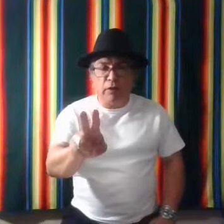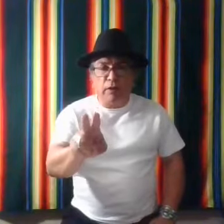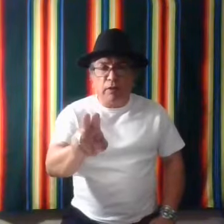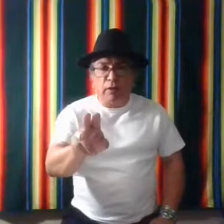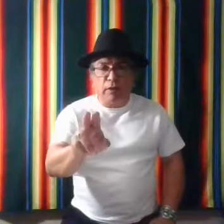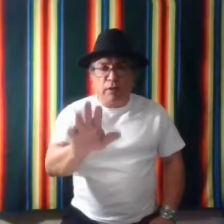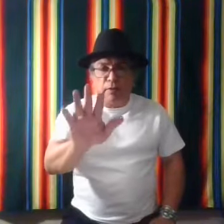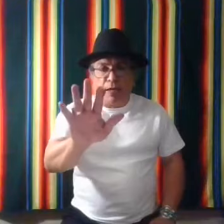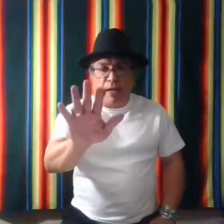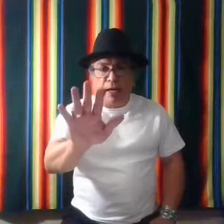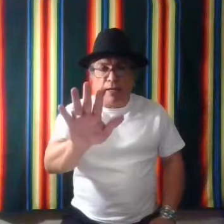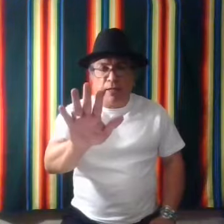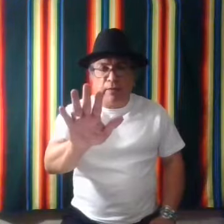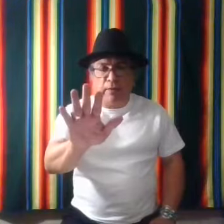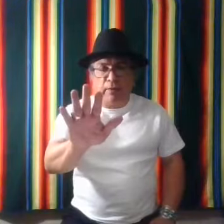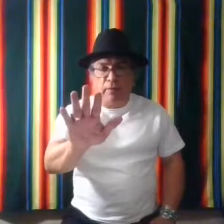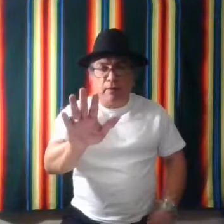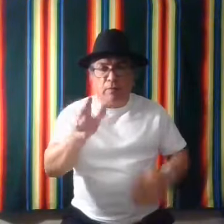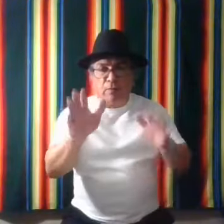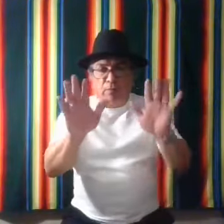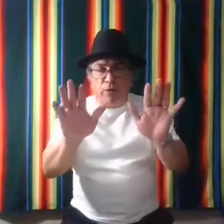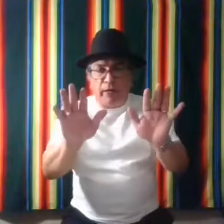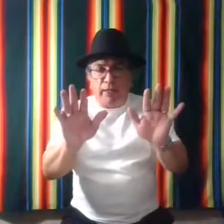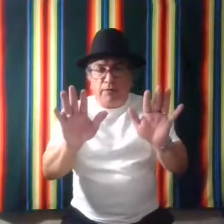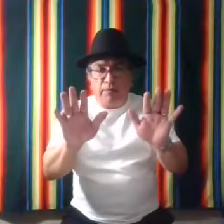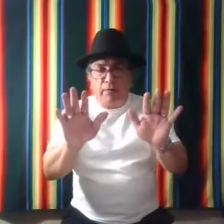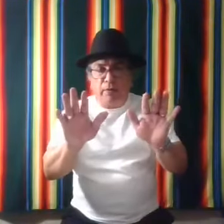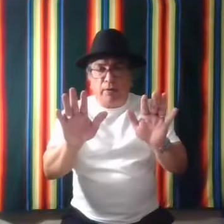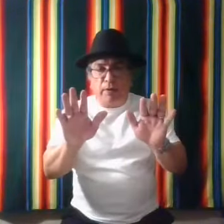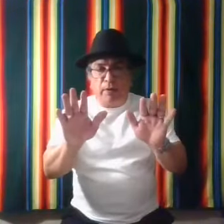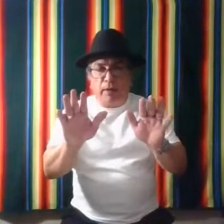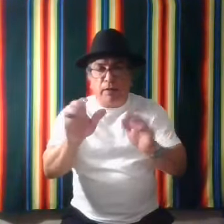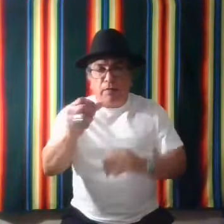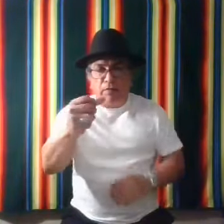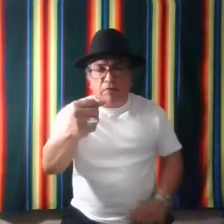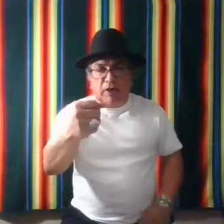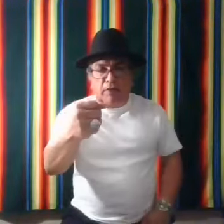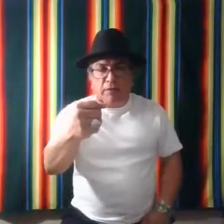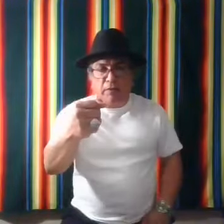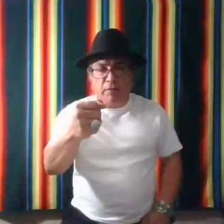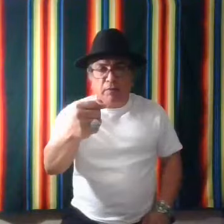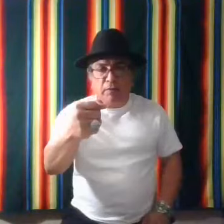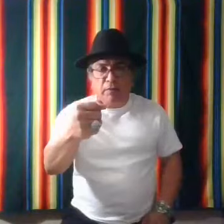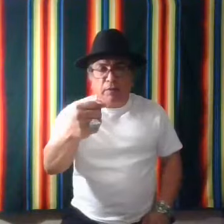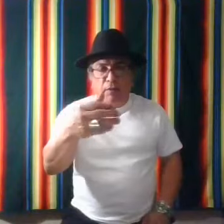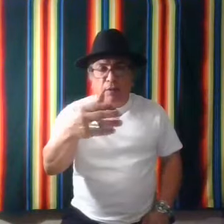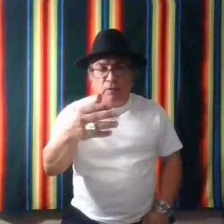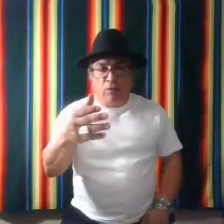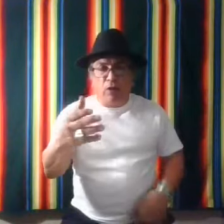uh, the hand, both hands, uh, fist. Would